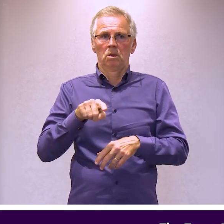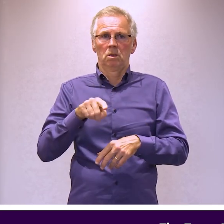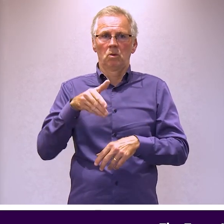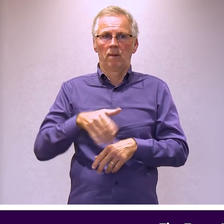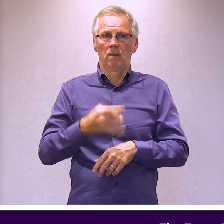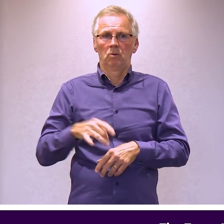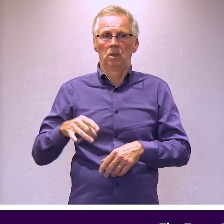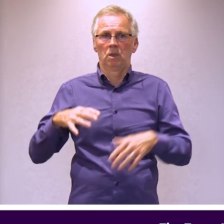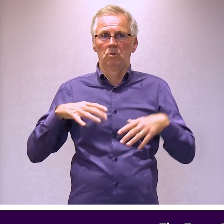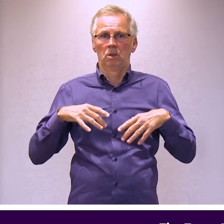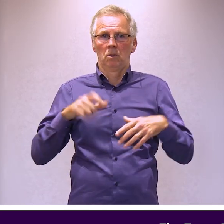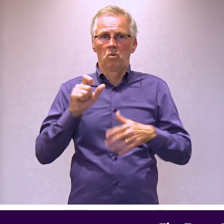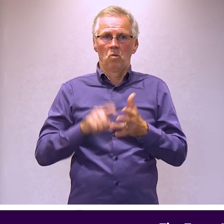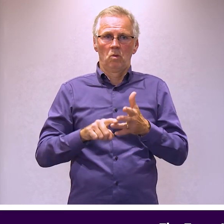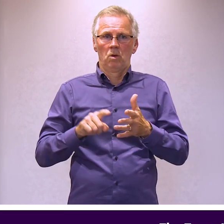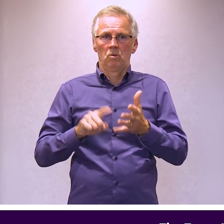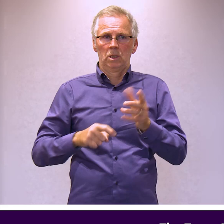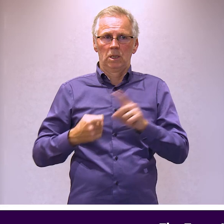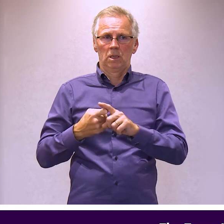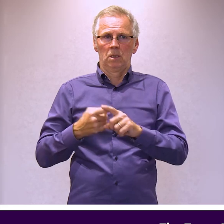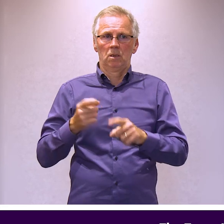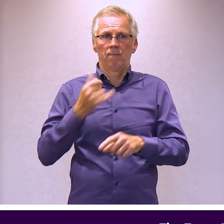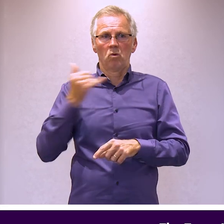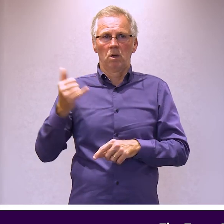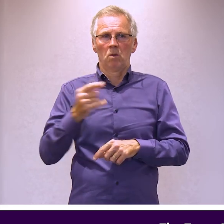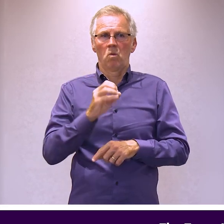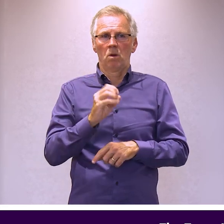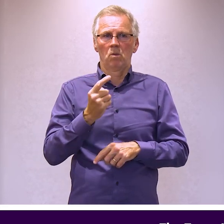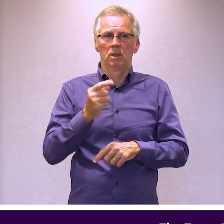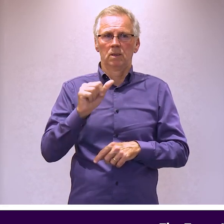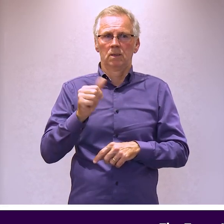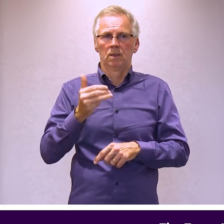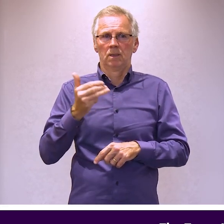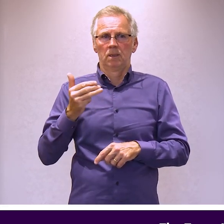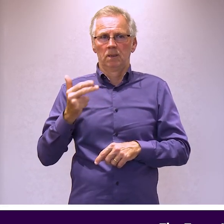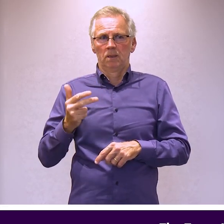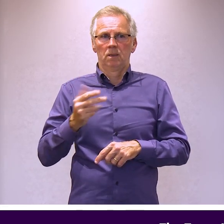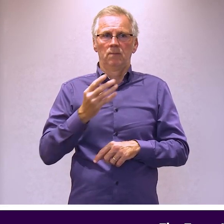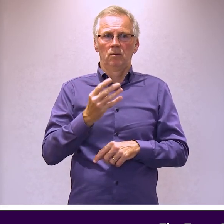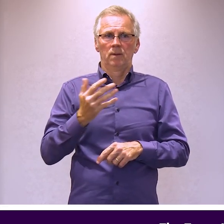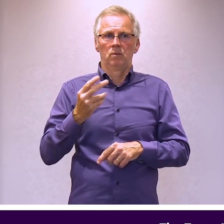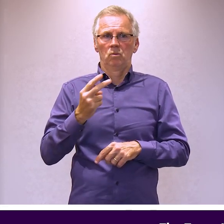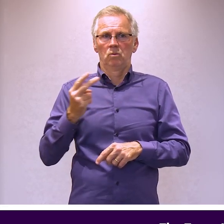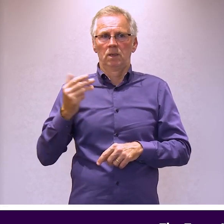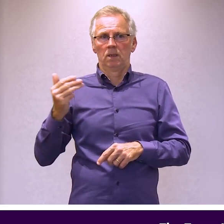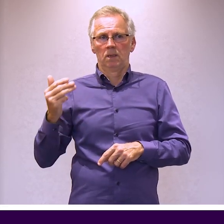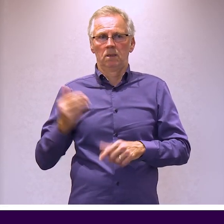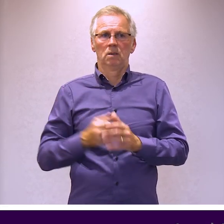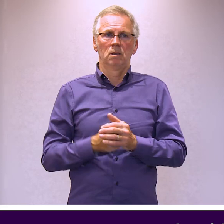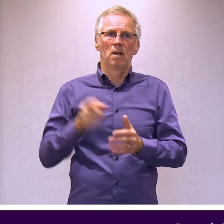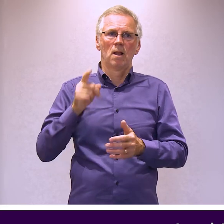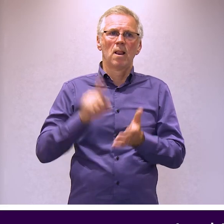.co.uk Phone 01698 452299